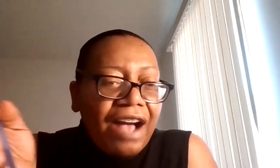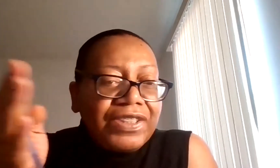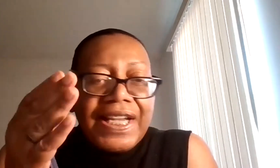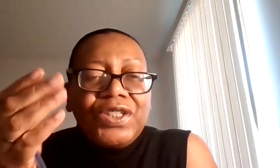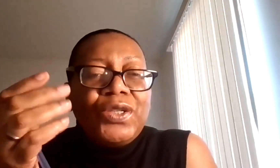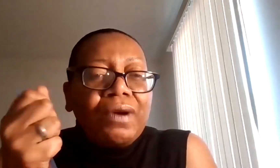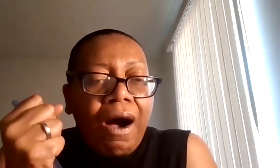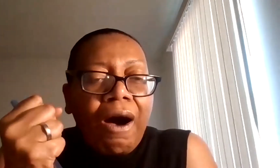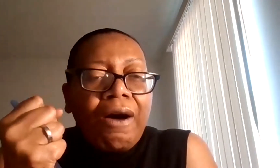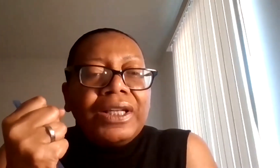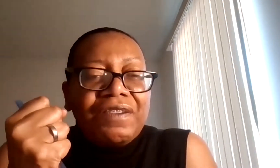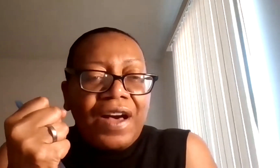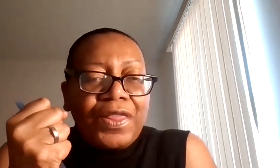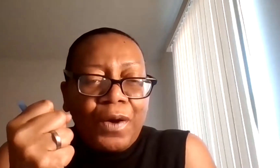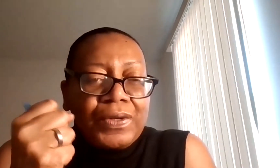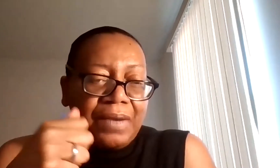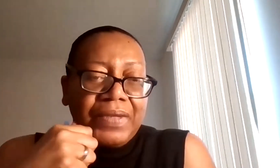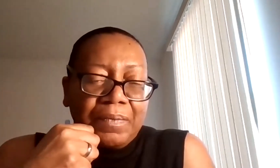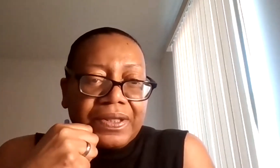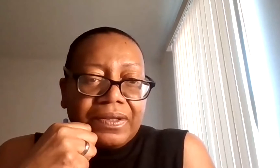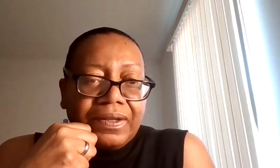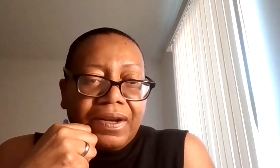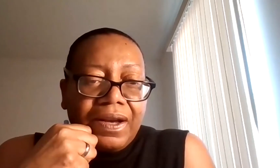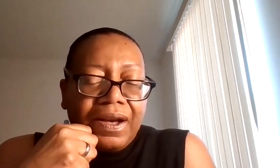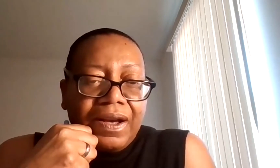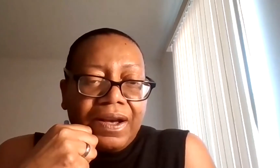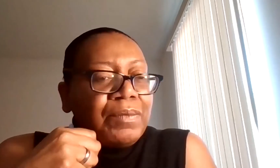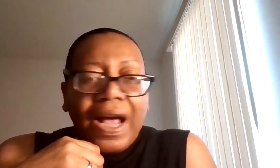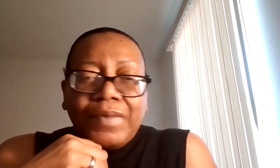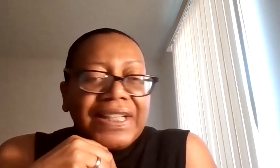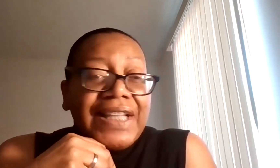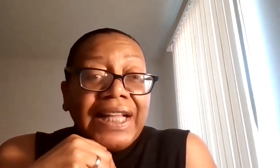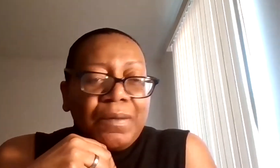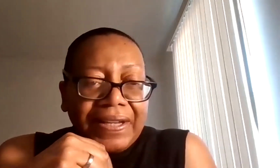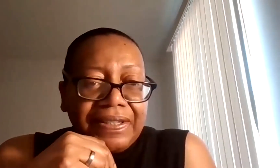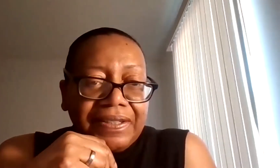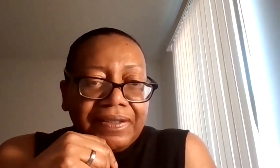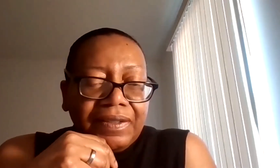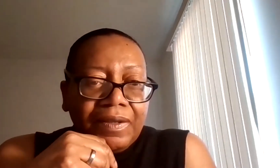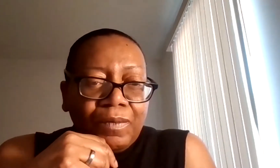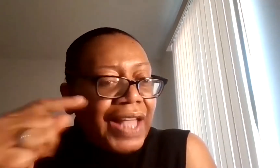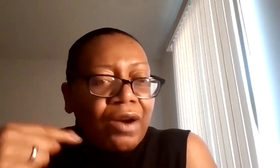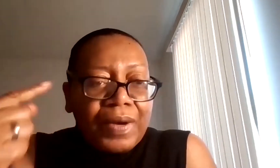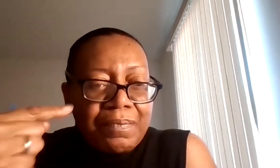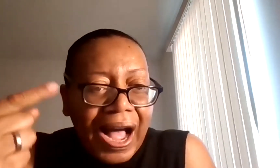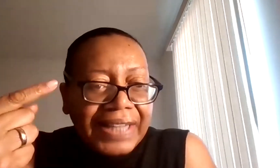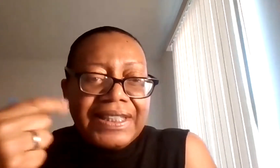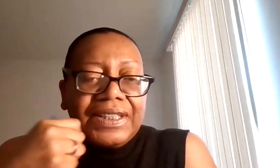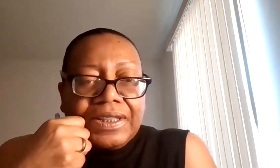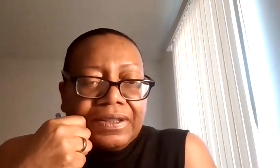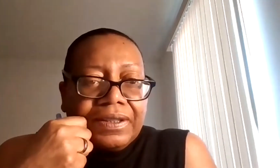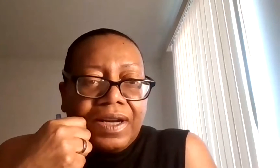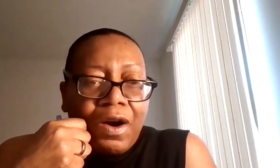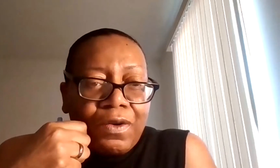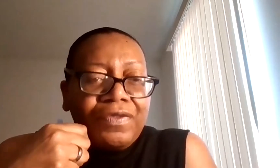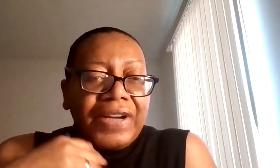To have to endure all of those symptoms sometimes on a daily basis when they are reminded